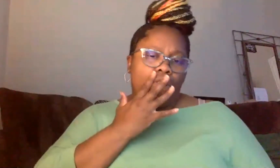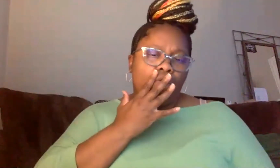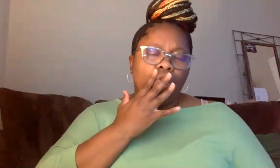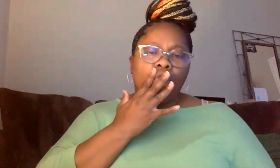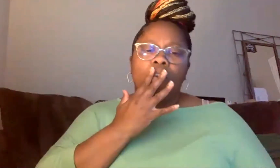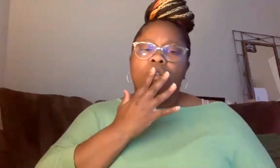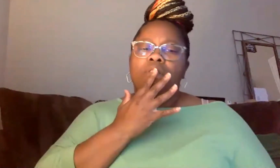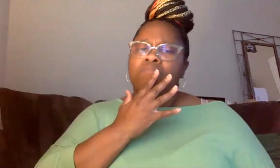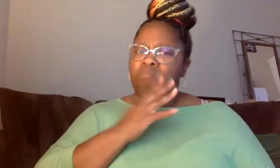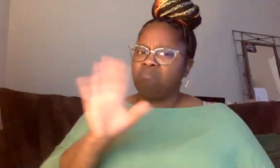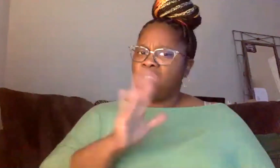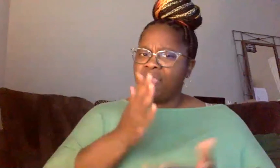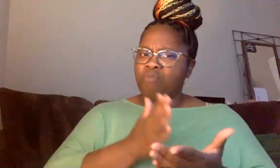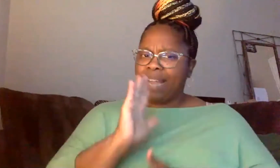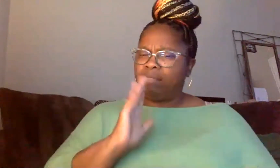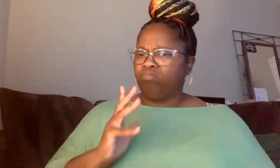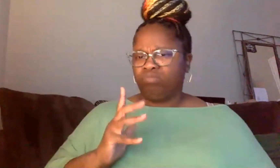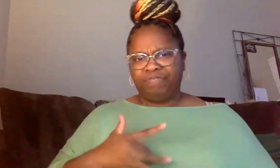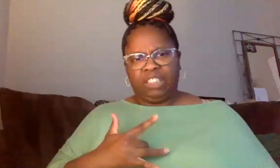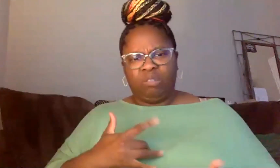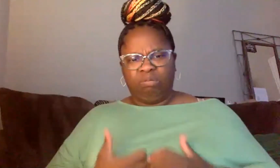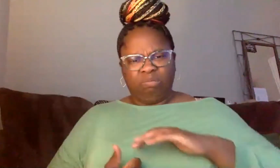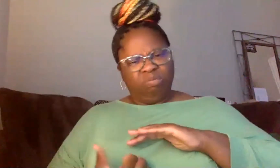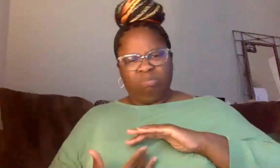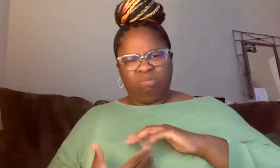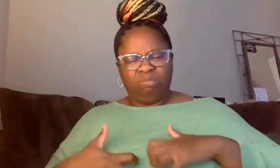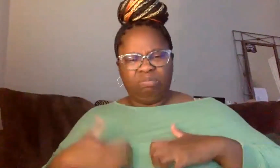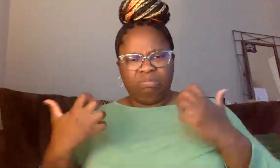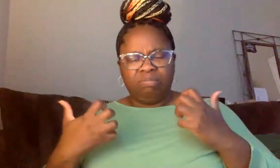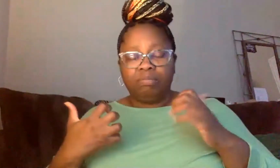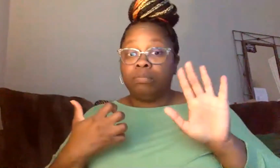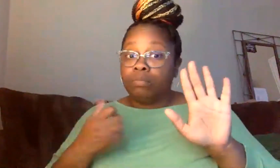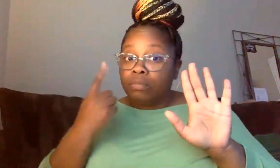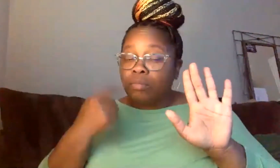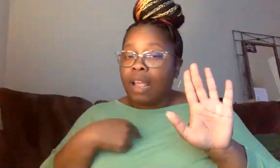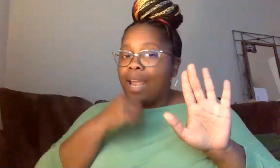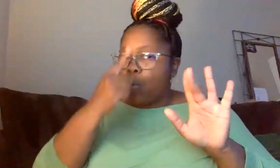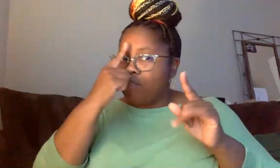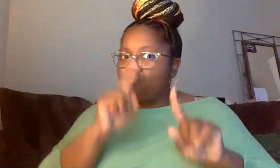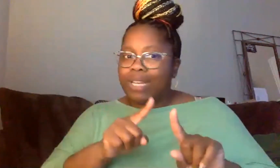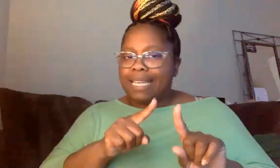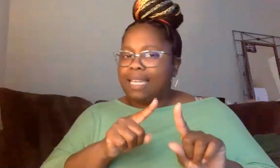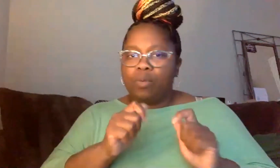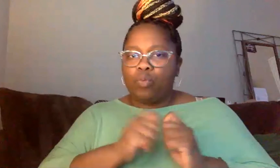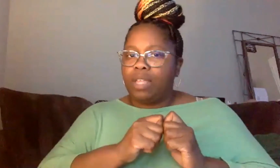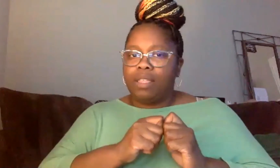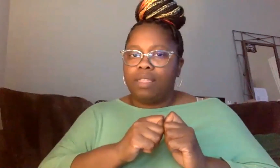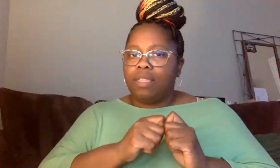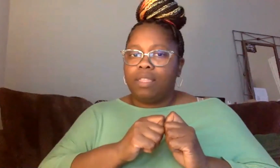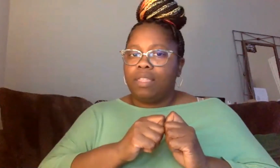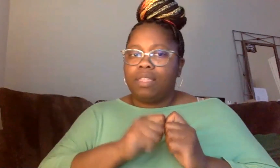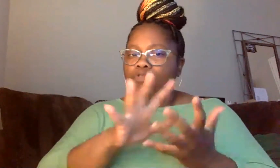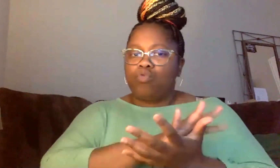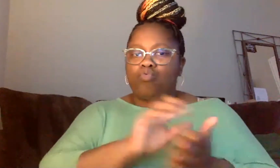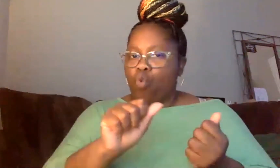So they have a right to be outraged. And I don't, I don't necessarily agree with the fact that they should be out there, you know, destroying